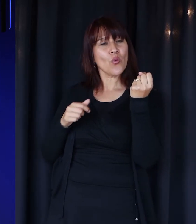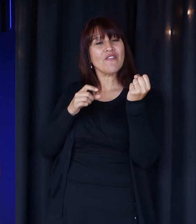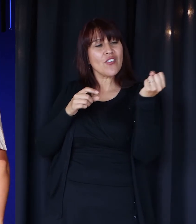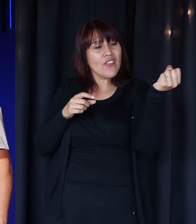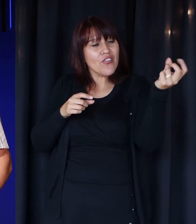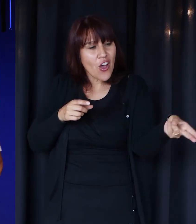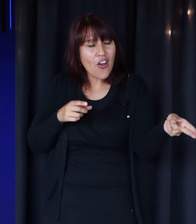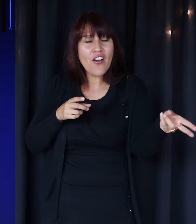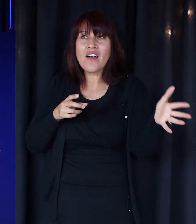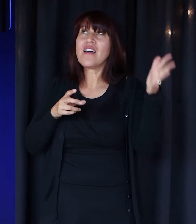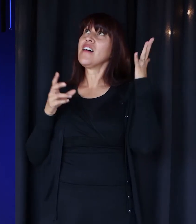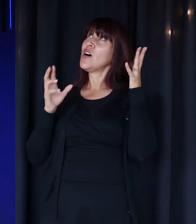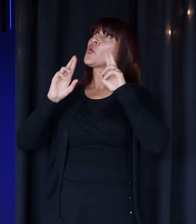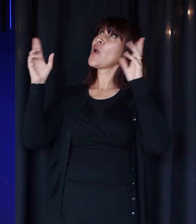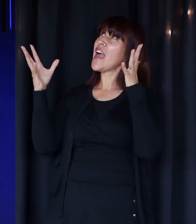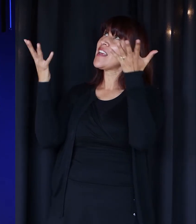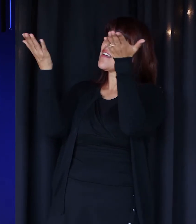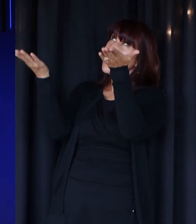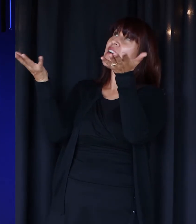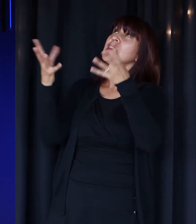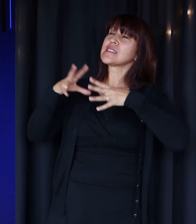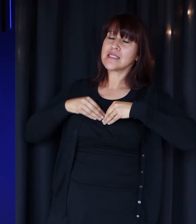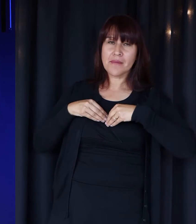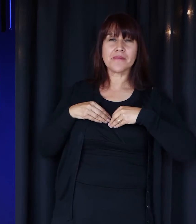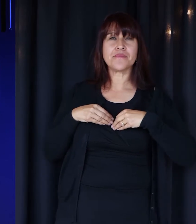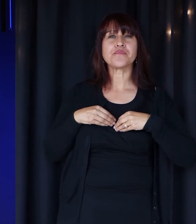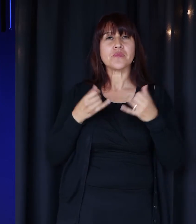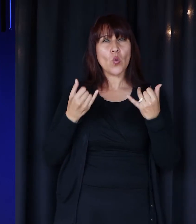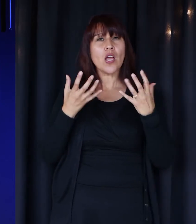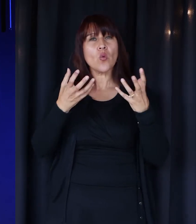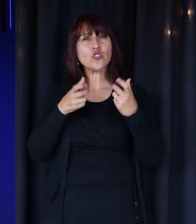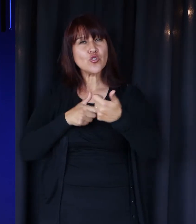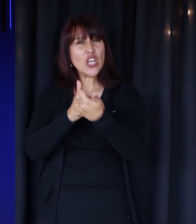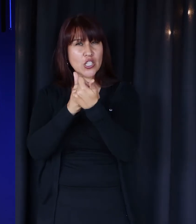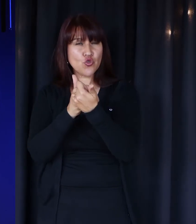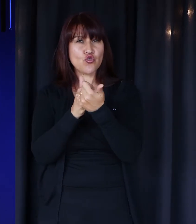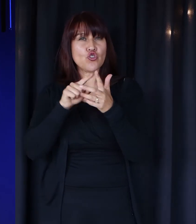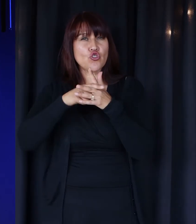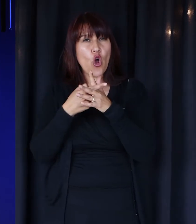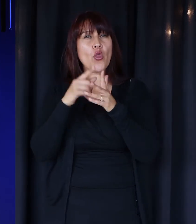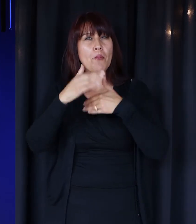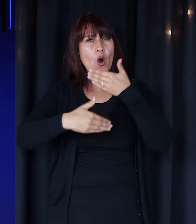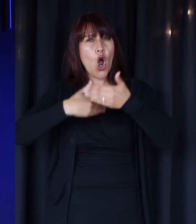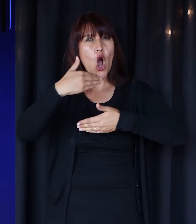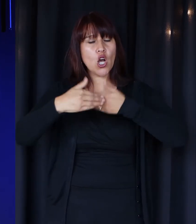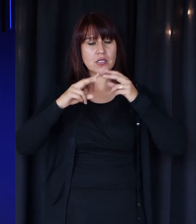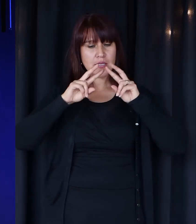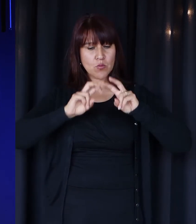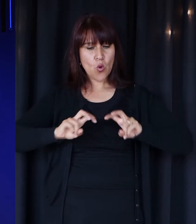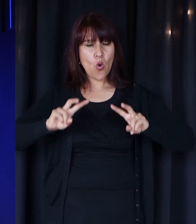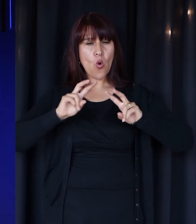you by asking you to start a process with me of exploring the new normal.